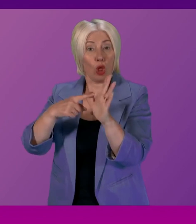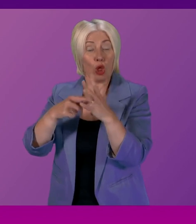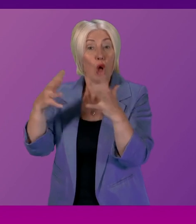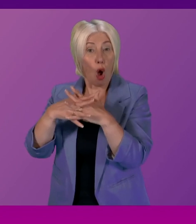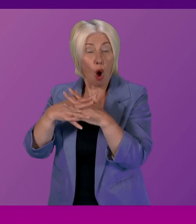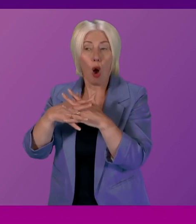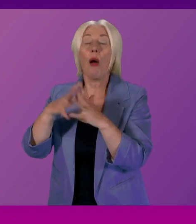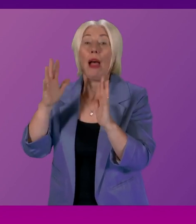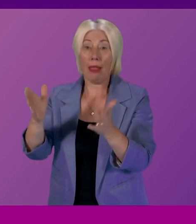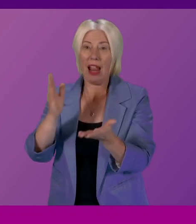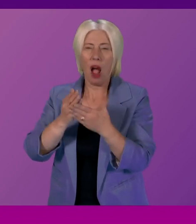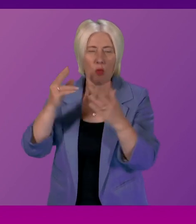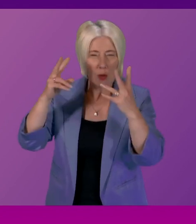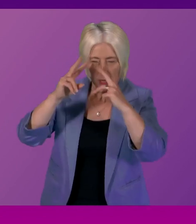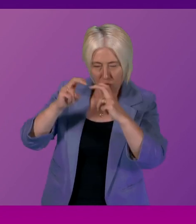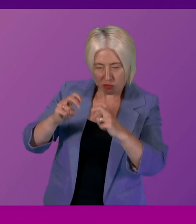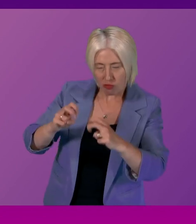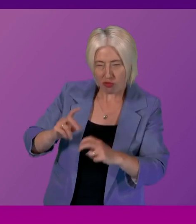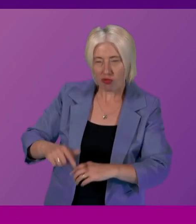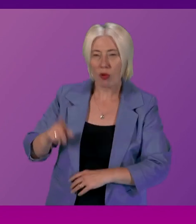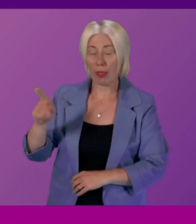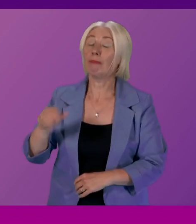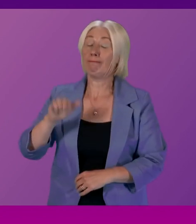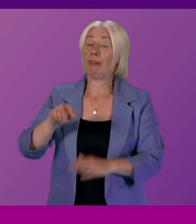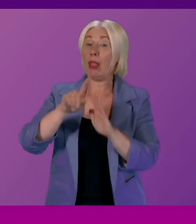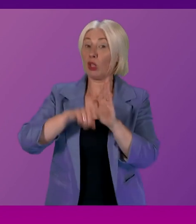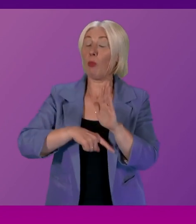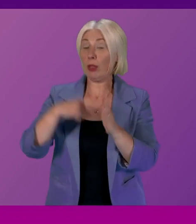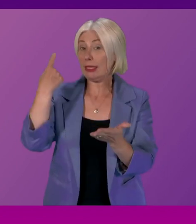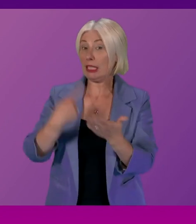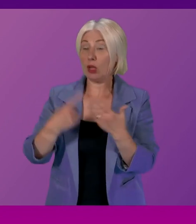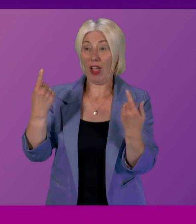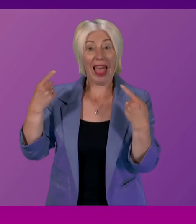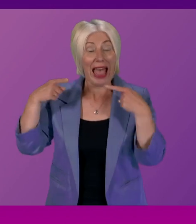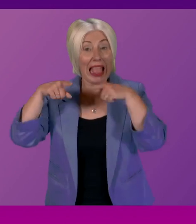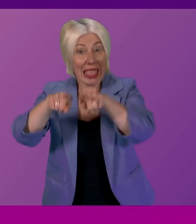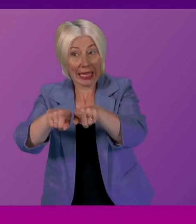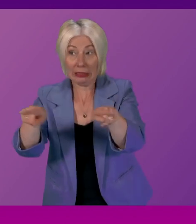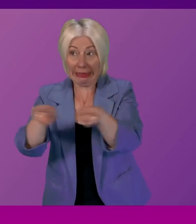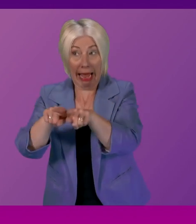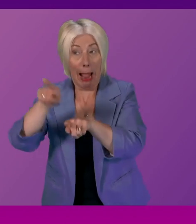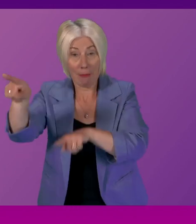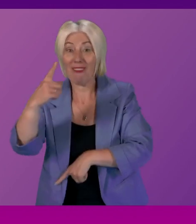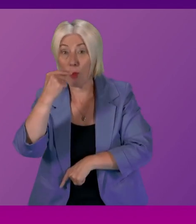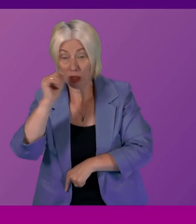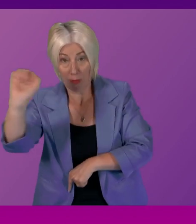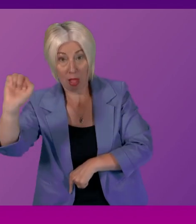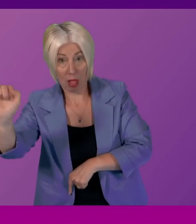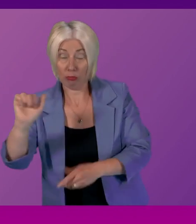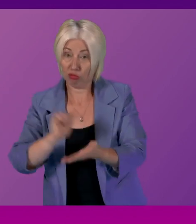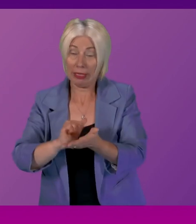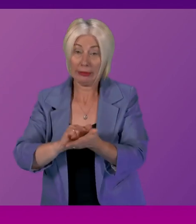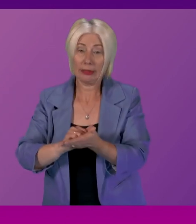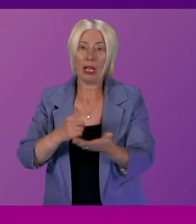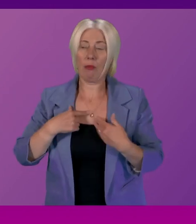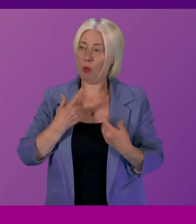that that is absolutely the policy position around alignment where we can and where is possible we have